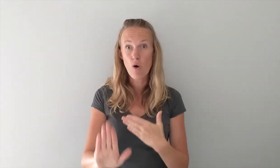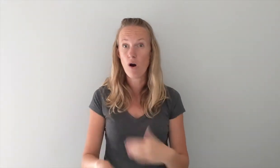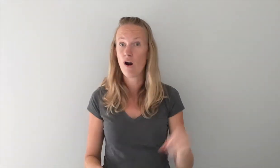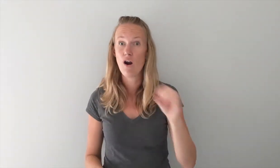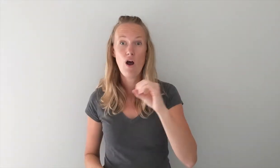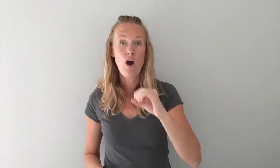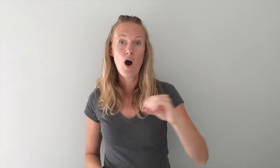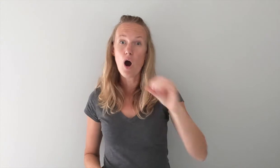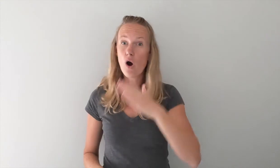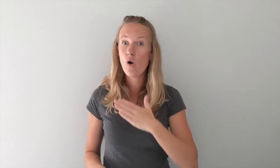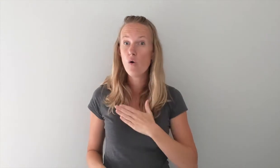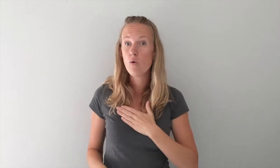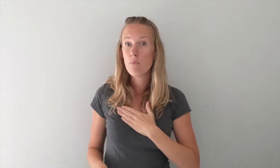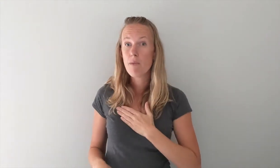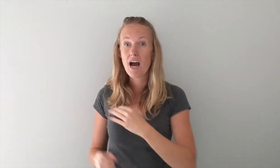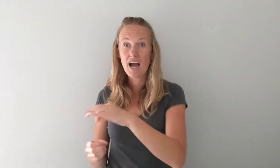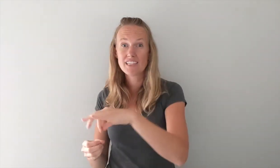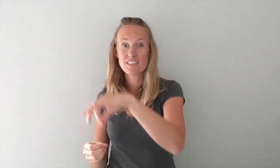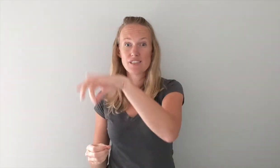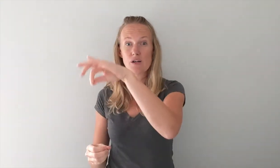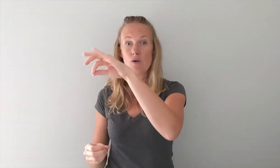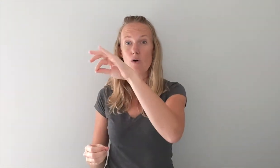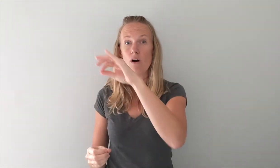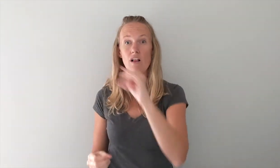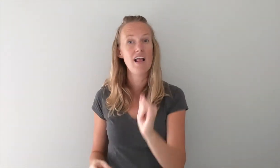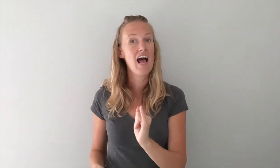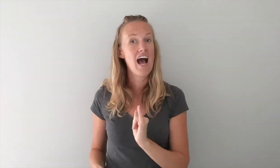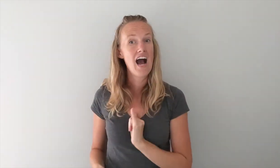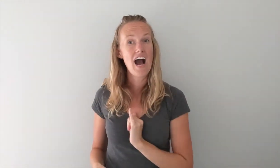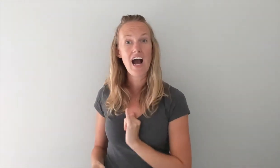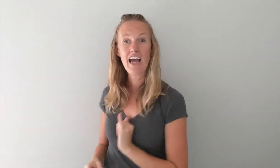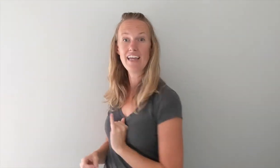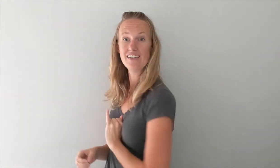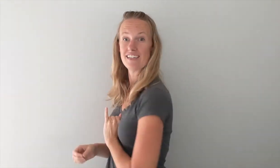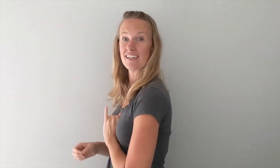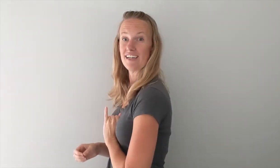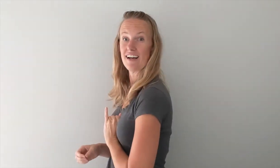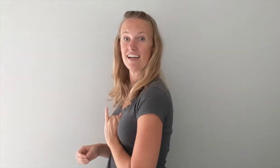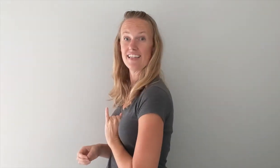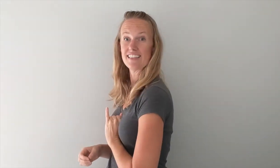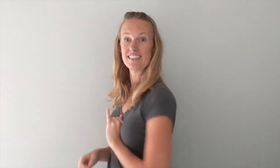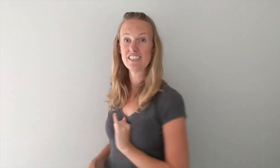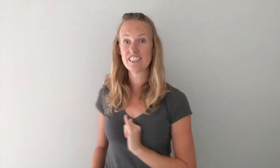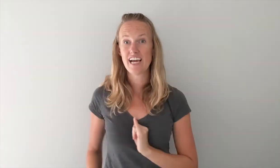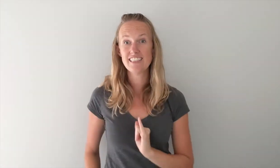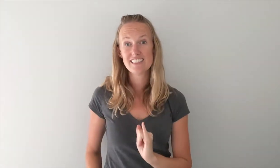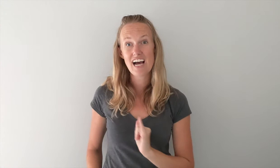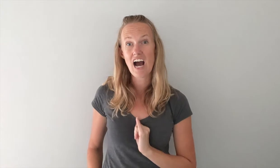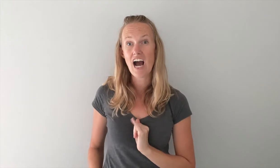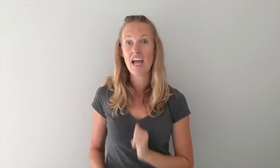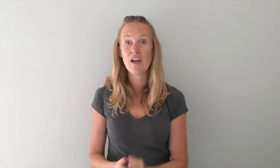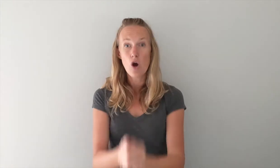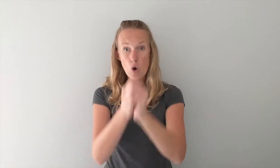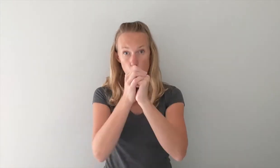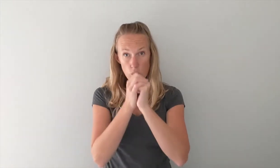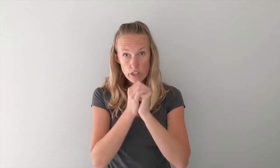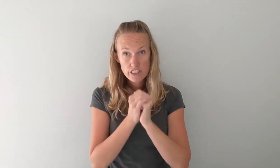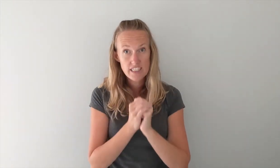oh my soul I and I like this at your chest I worship